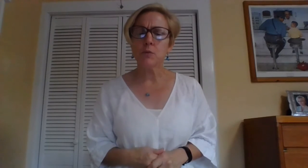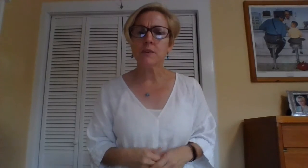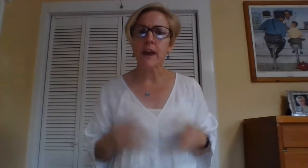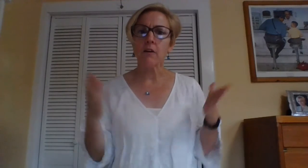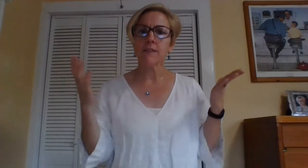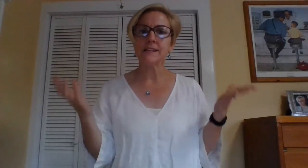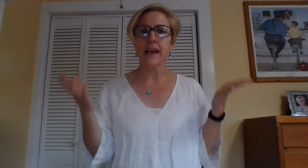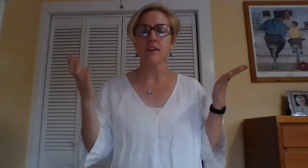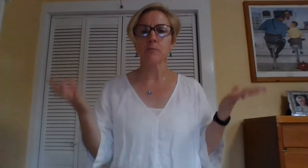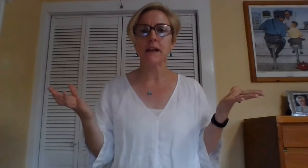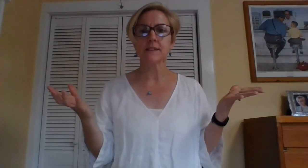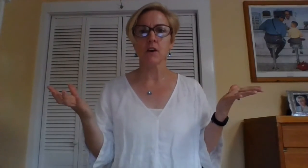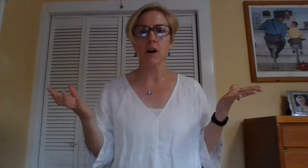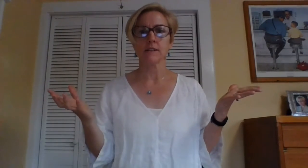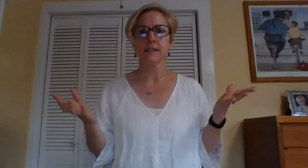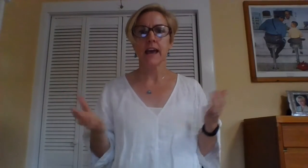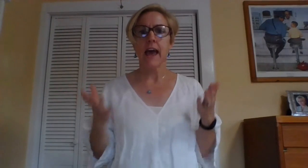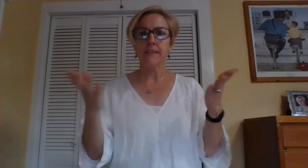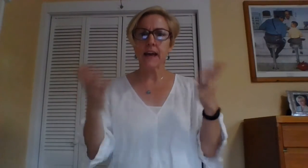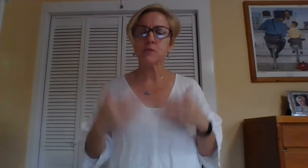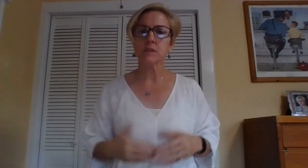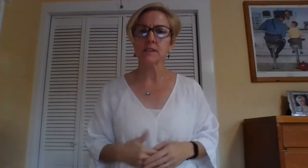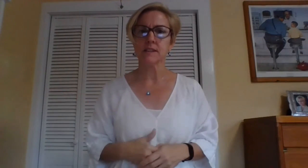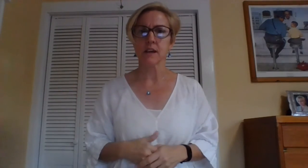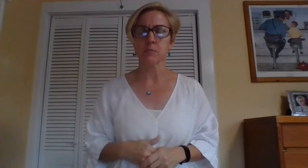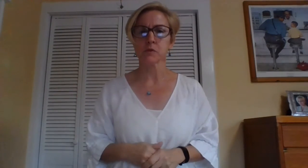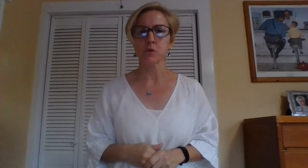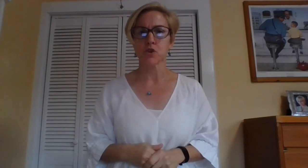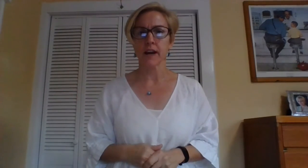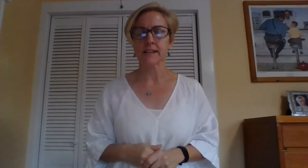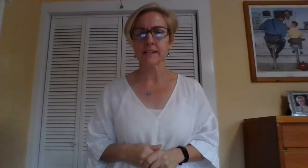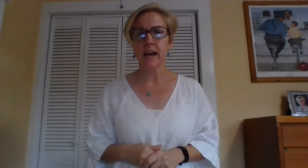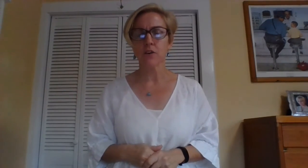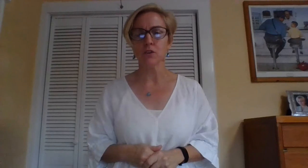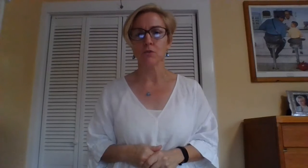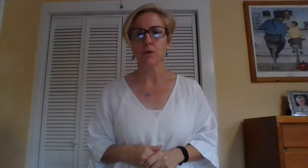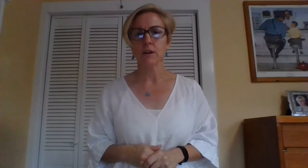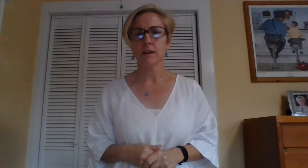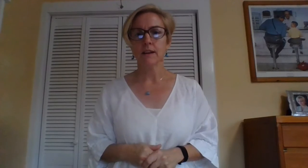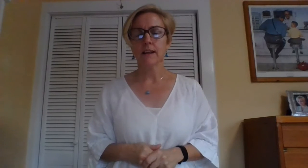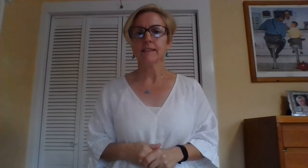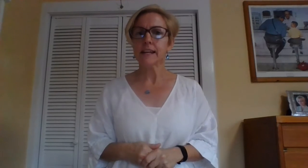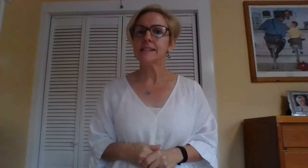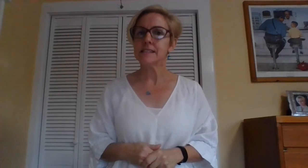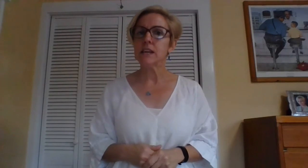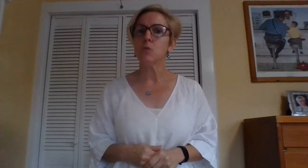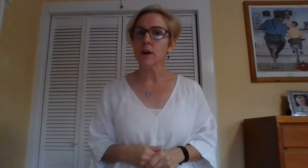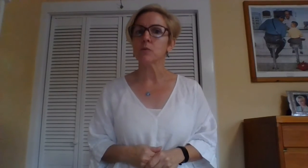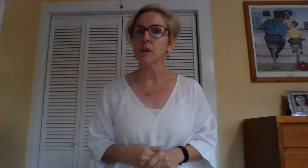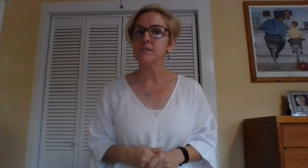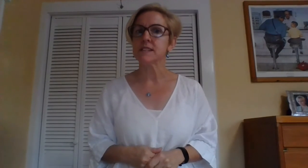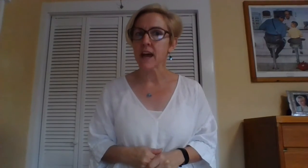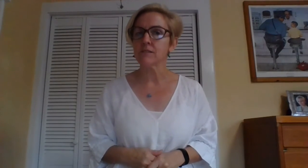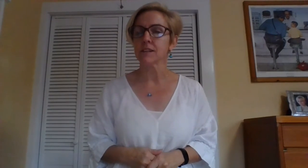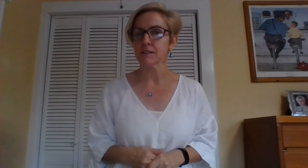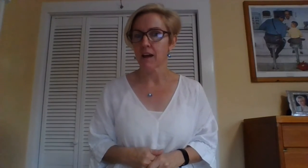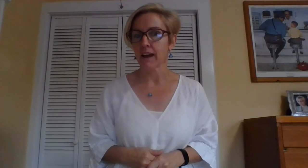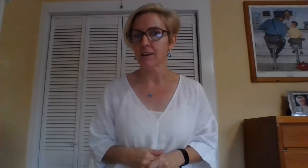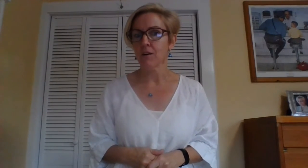you were there on the day of Pentecost, and that's what the disciples were trying to tell you? Let's see what it would have sounded like